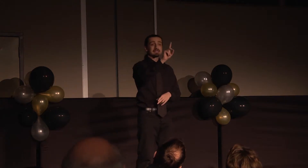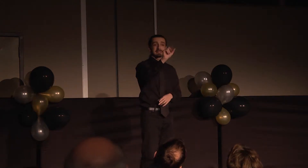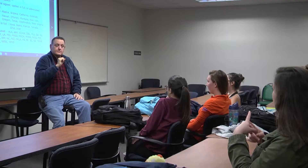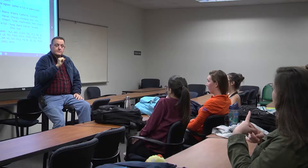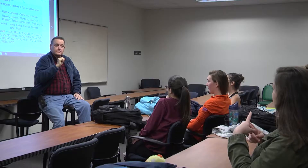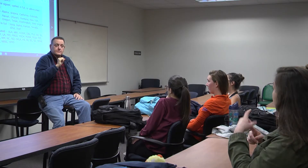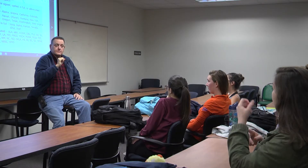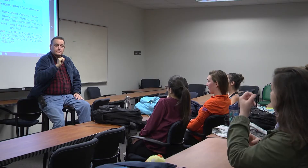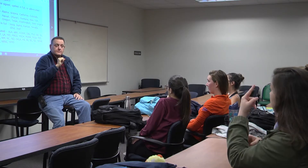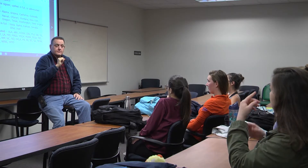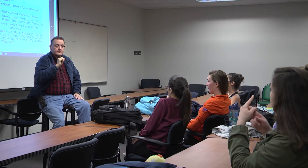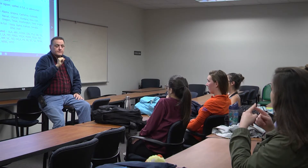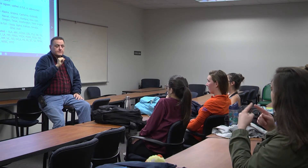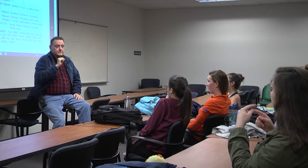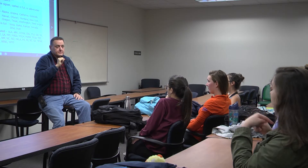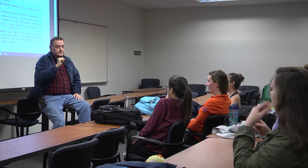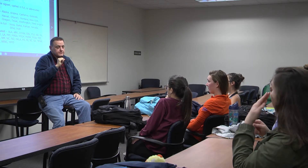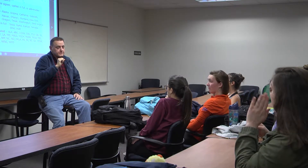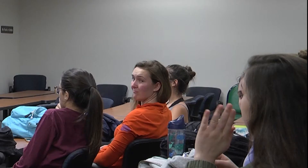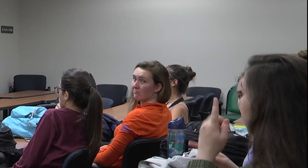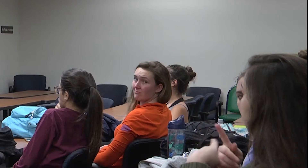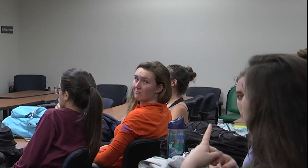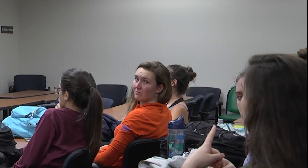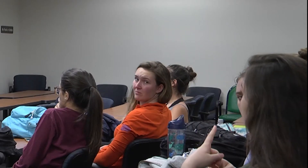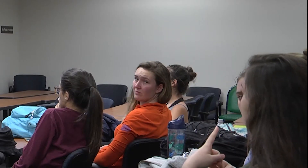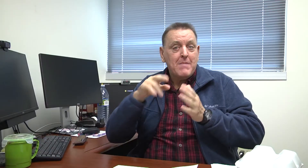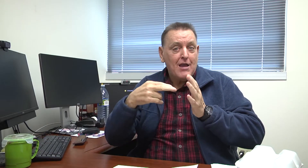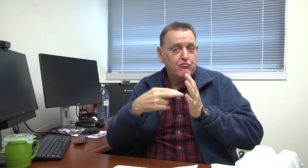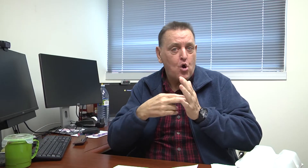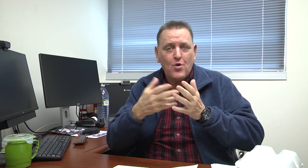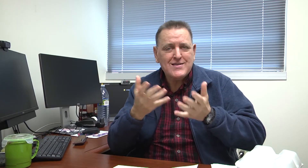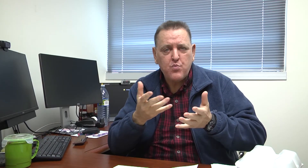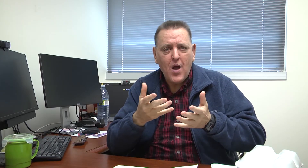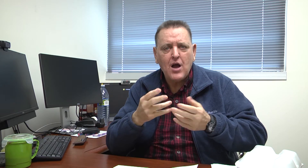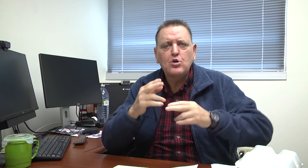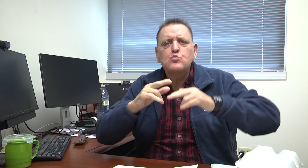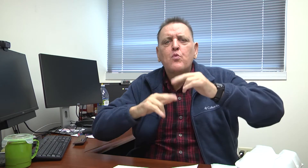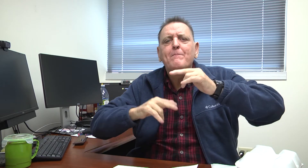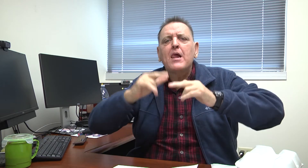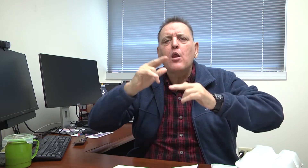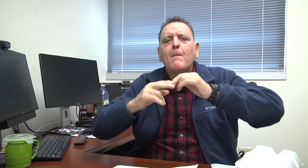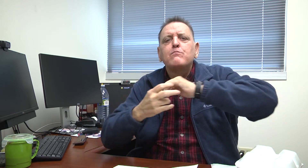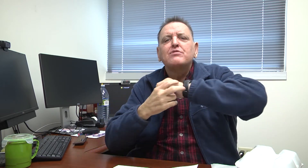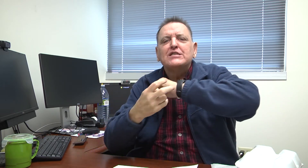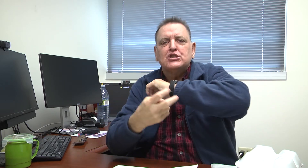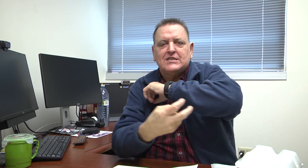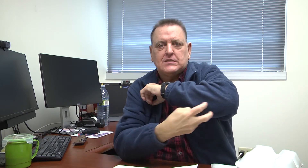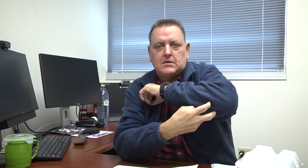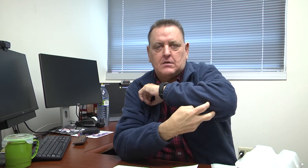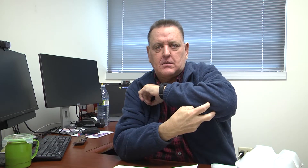As for Dr. Hardy, he will continue his part in educating. My role is to build bridges,